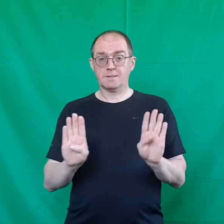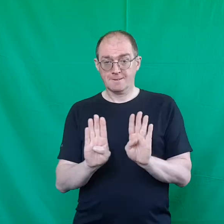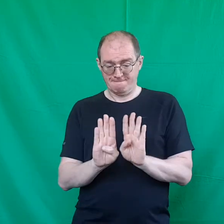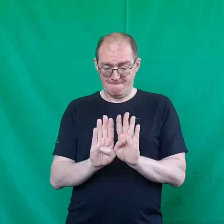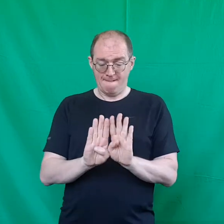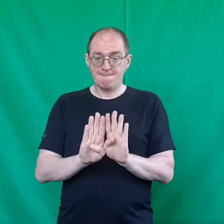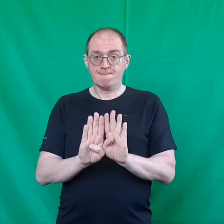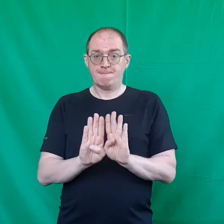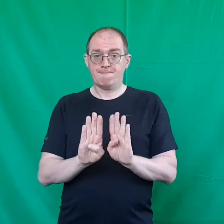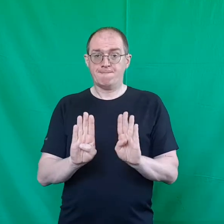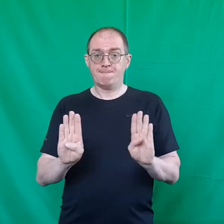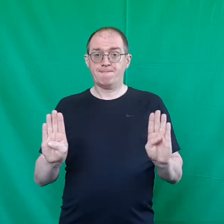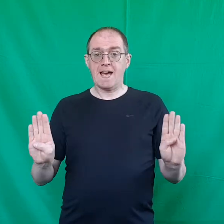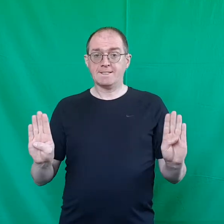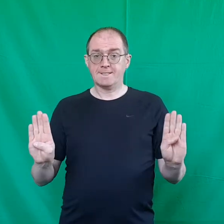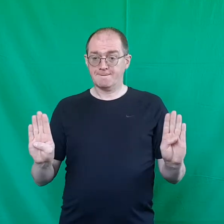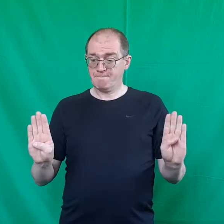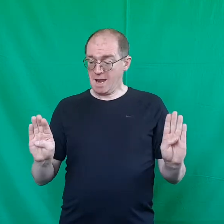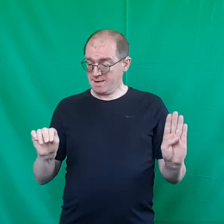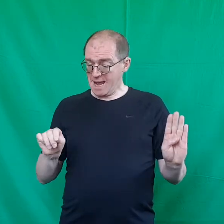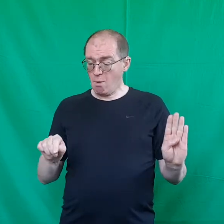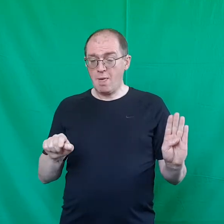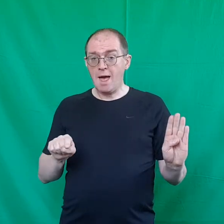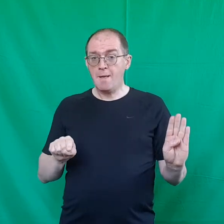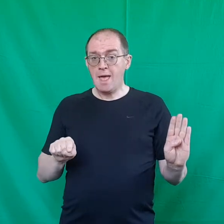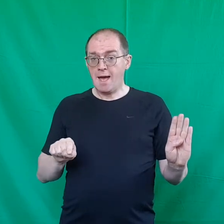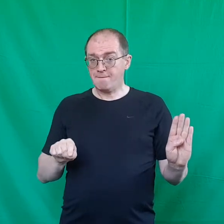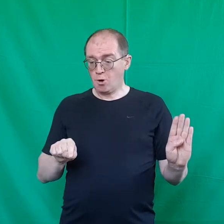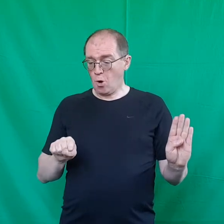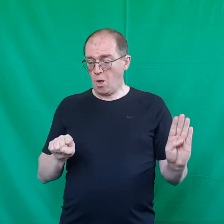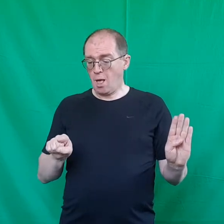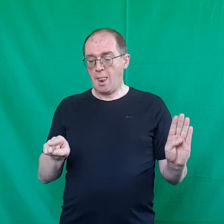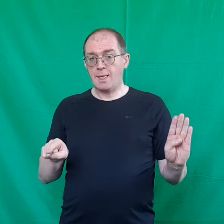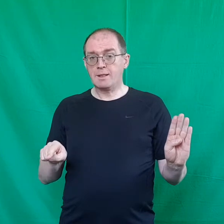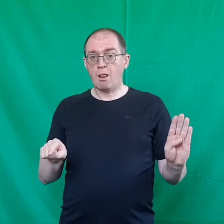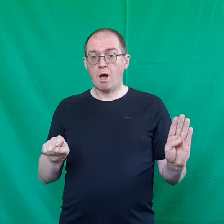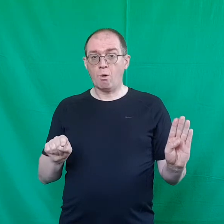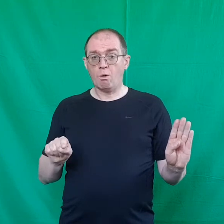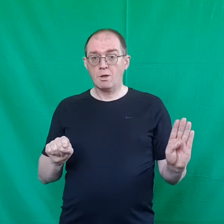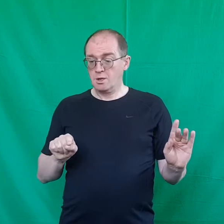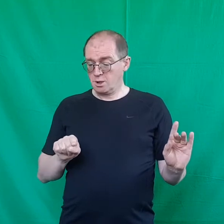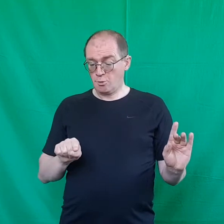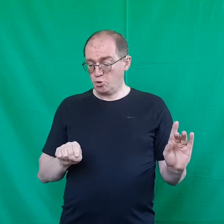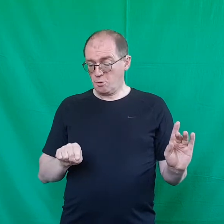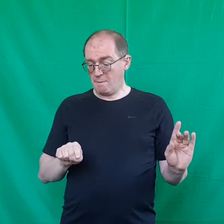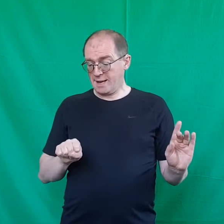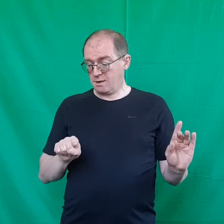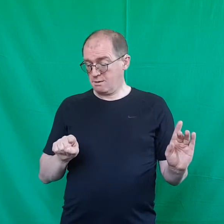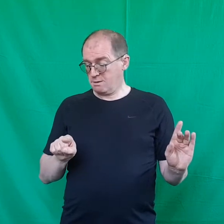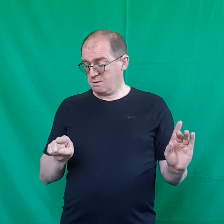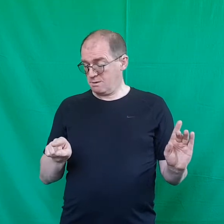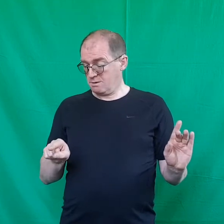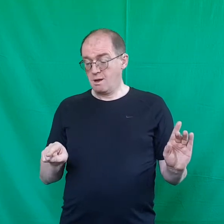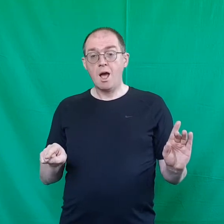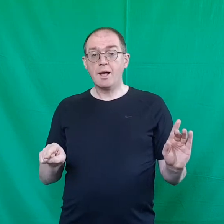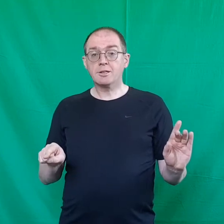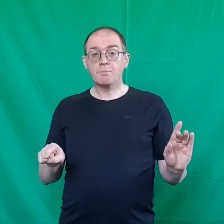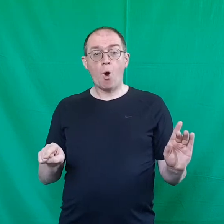fence and down there I've got a little hole so just make a small